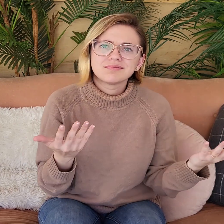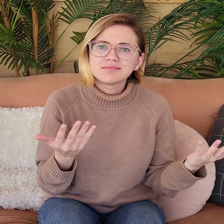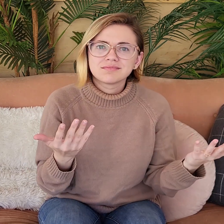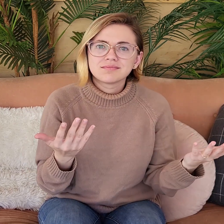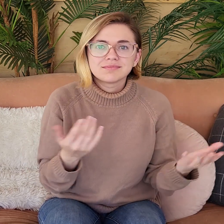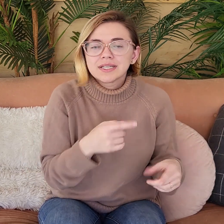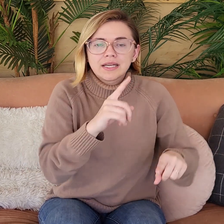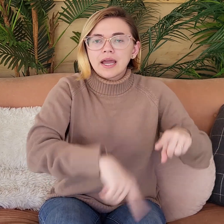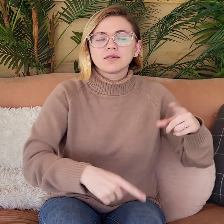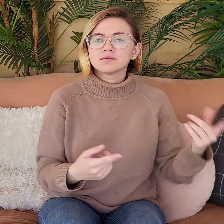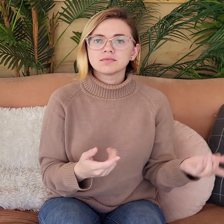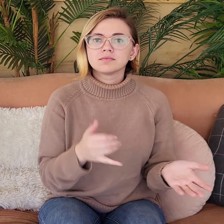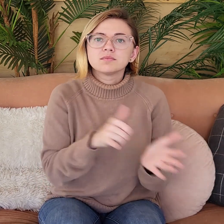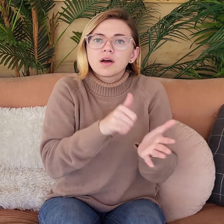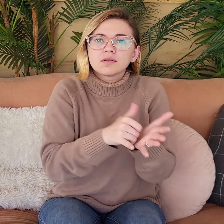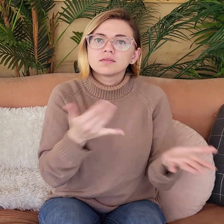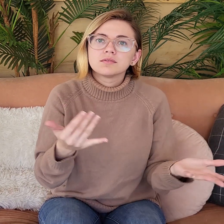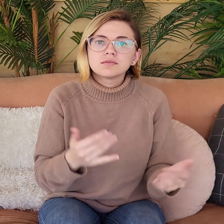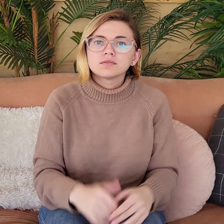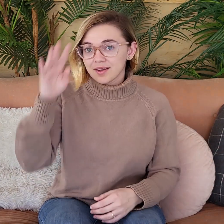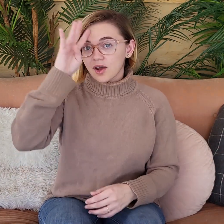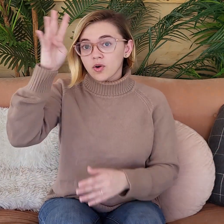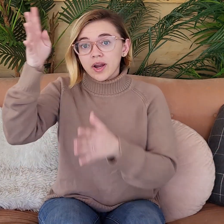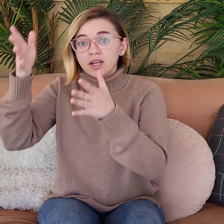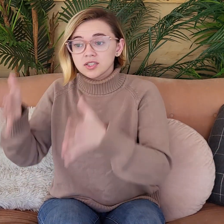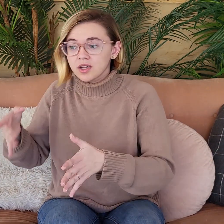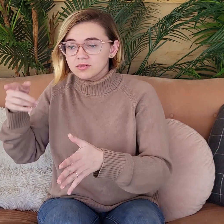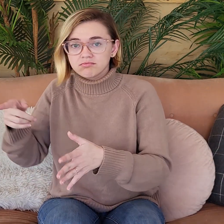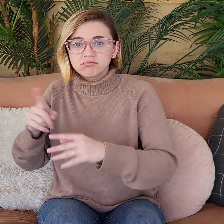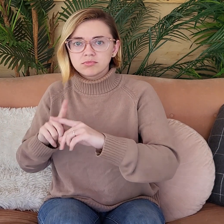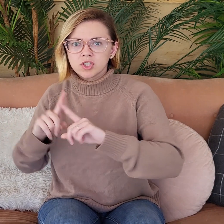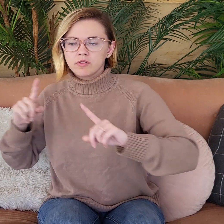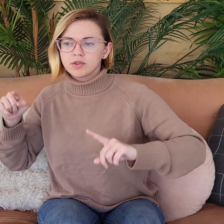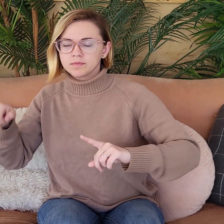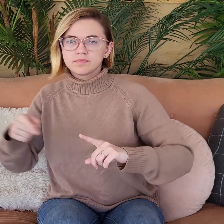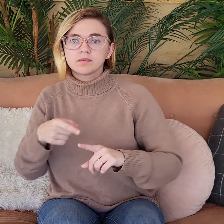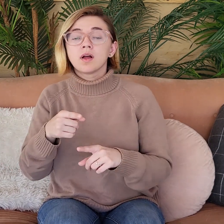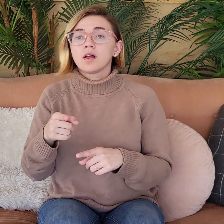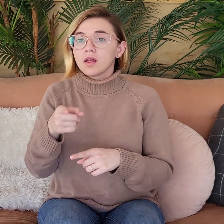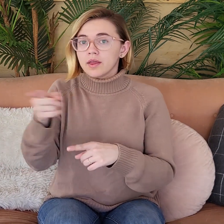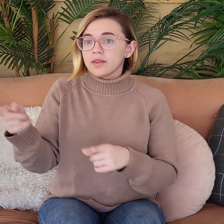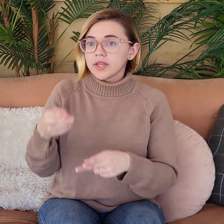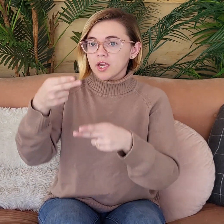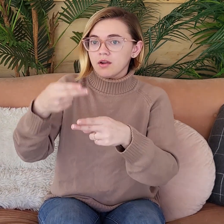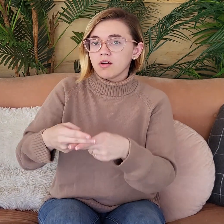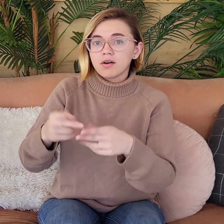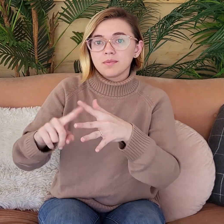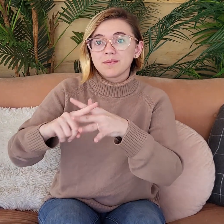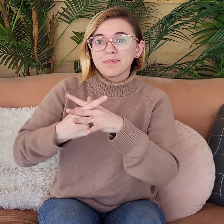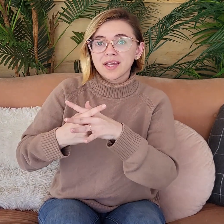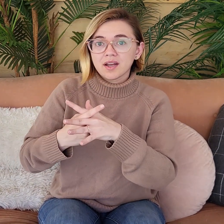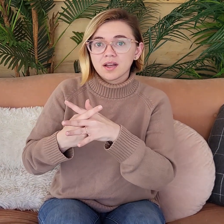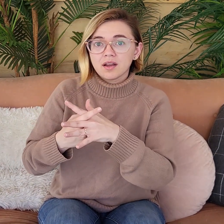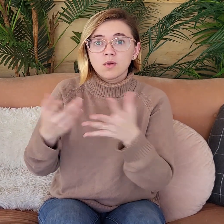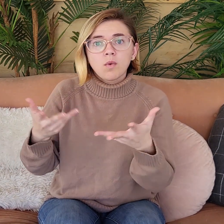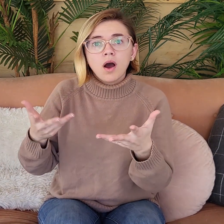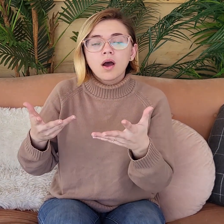the Big Bang Theory happen? It can't. It's impossible. Creationists, they're different. So, they